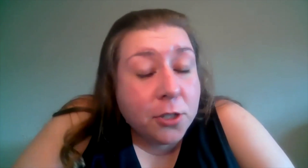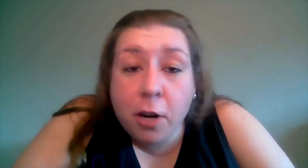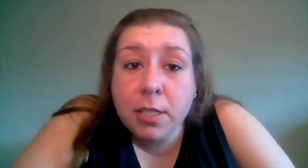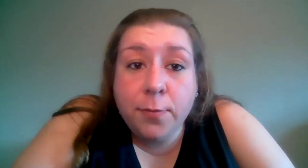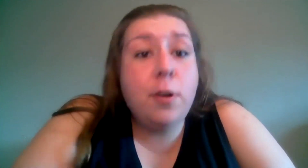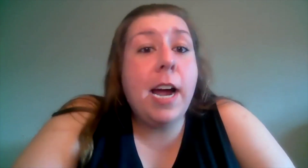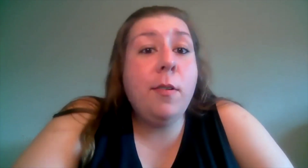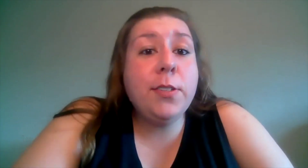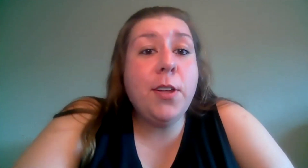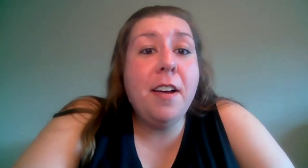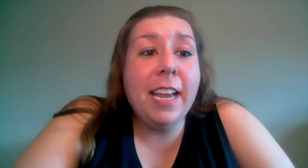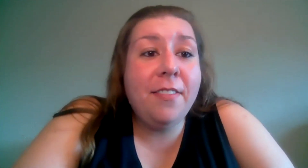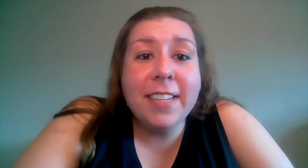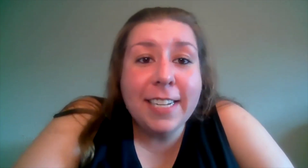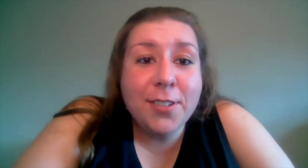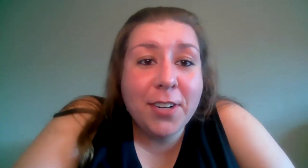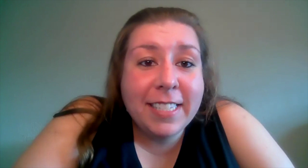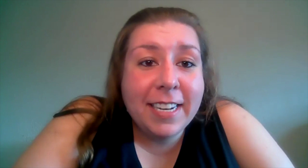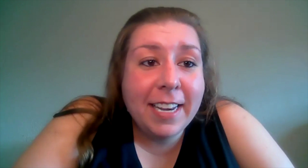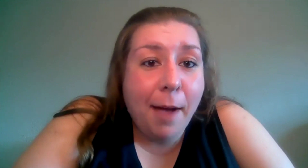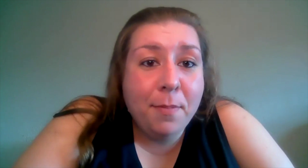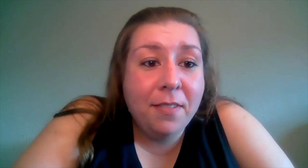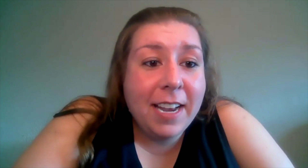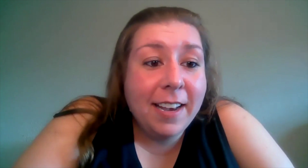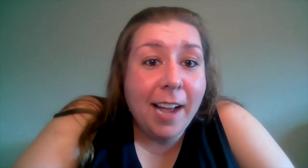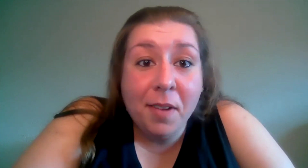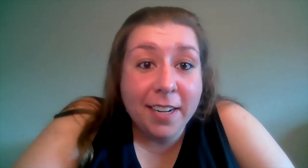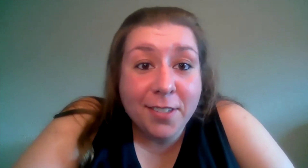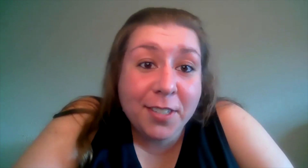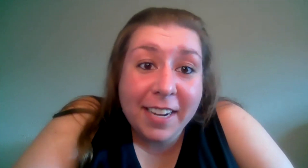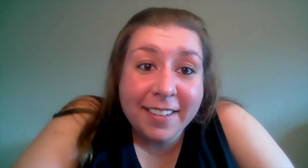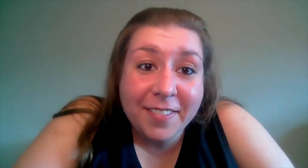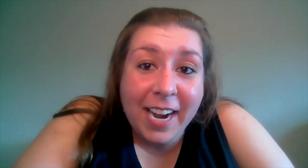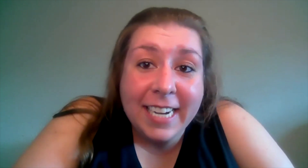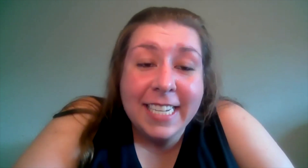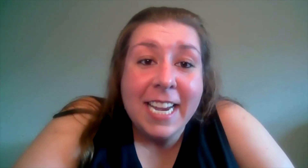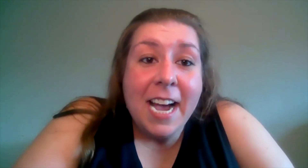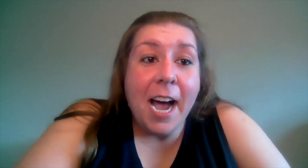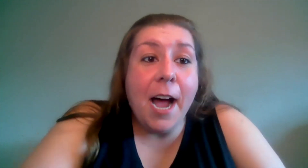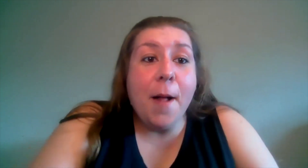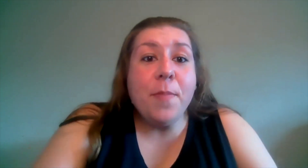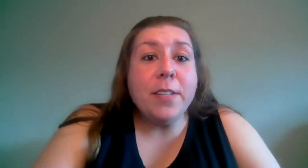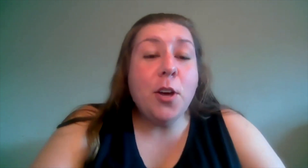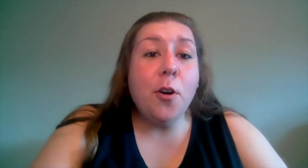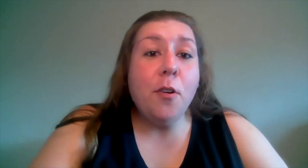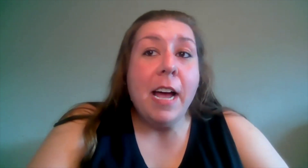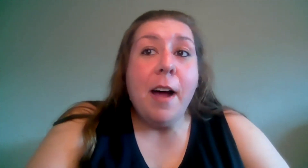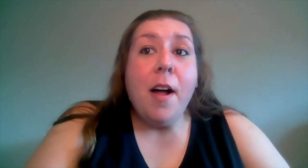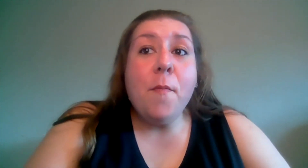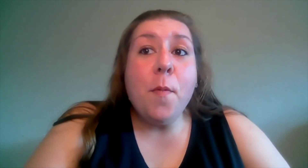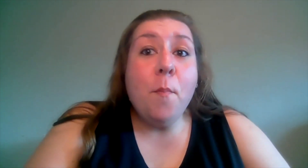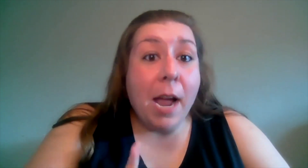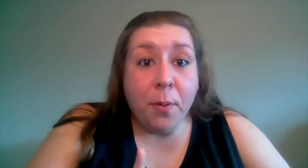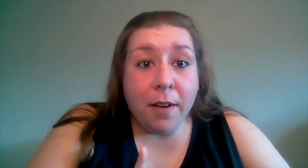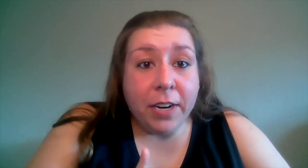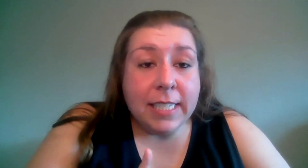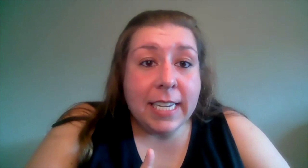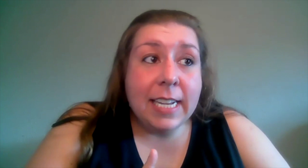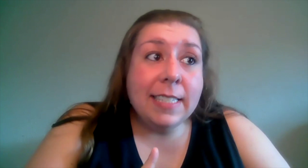show is four hours long if it's interesting and captivating i'm gonna do it right um so my preference is